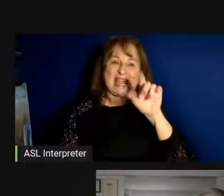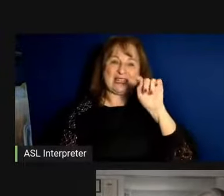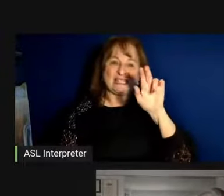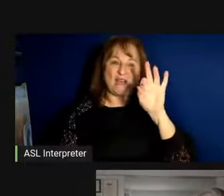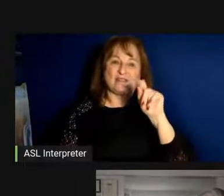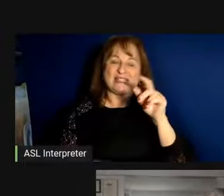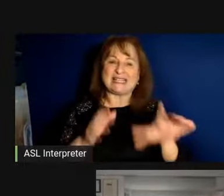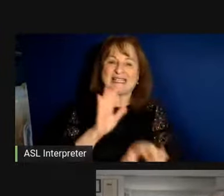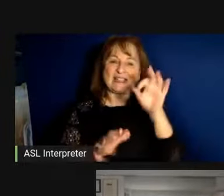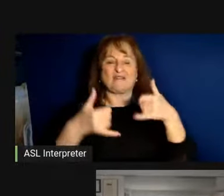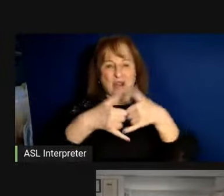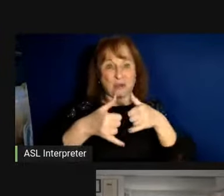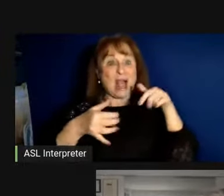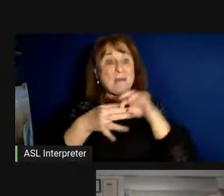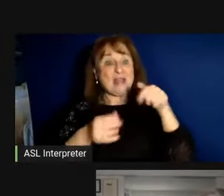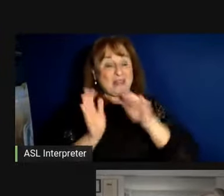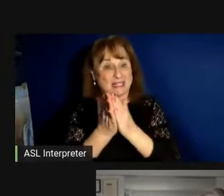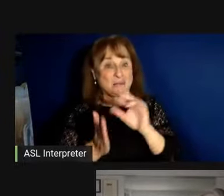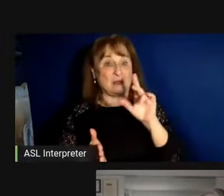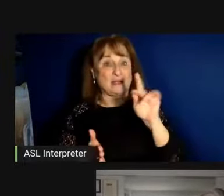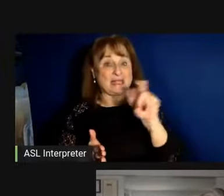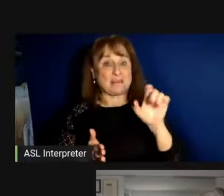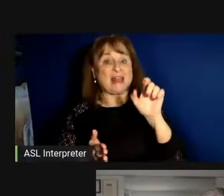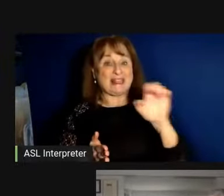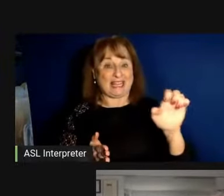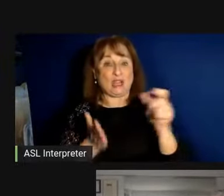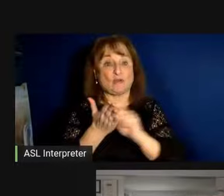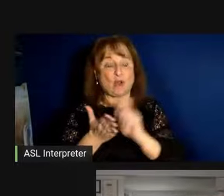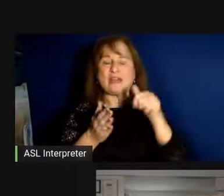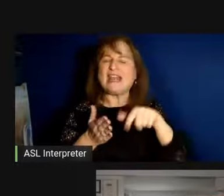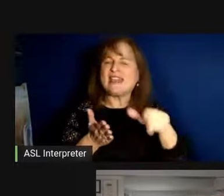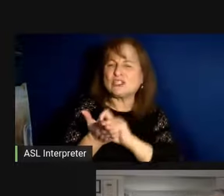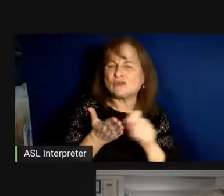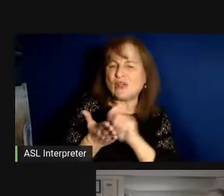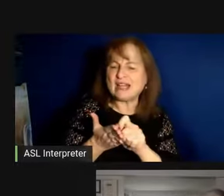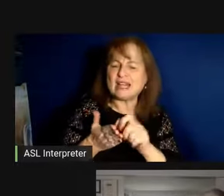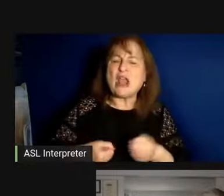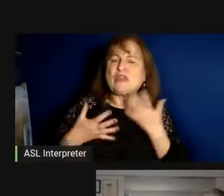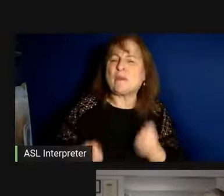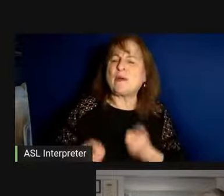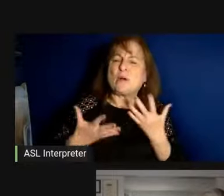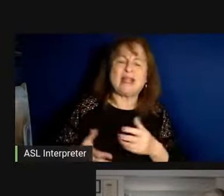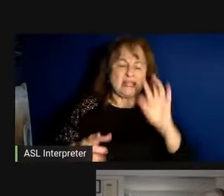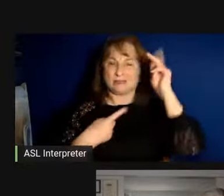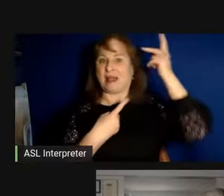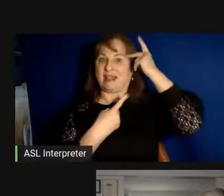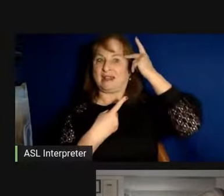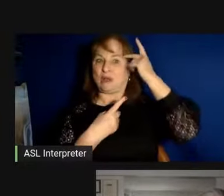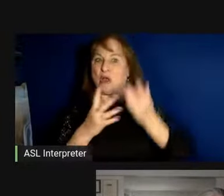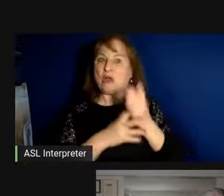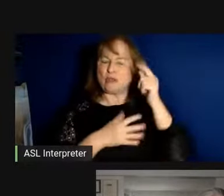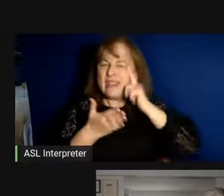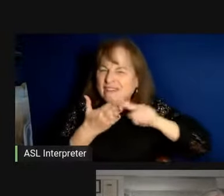Award. About this book, Kazuma Lee wrote, In this writing, the poetic is political. Through this